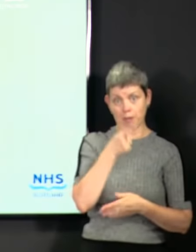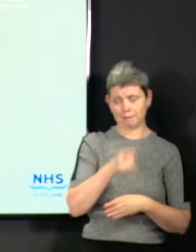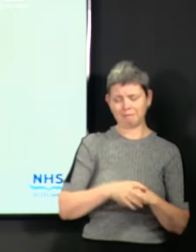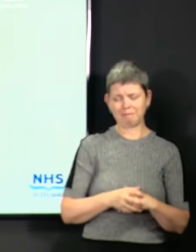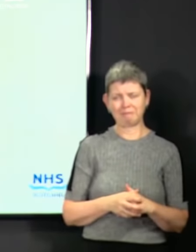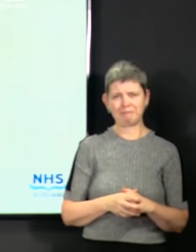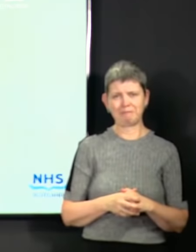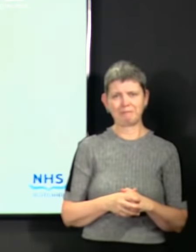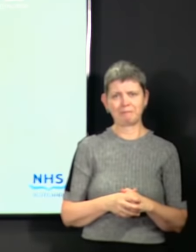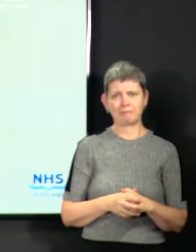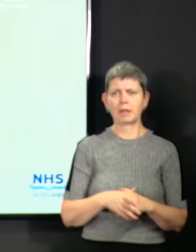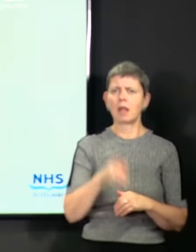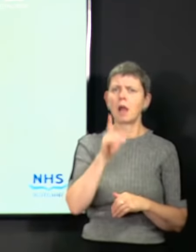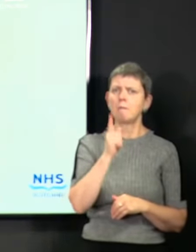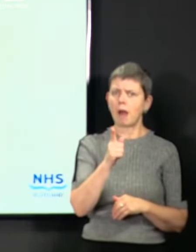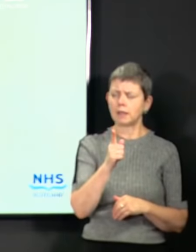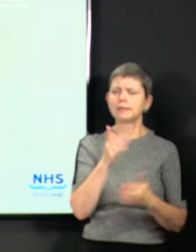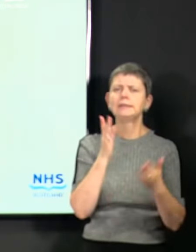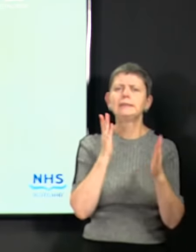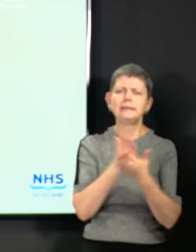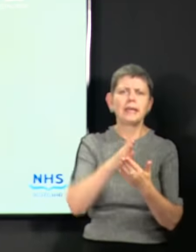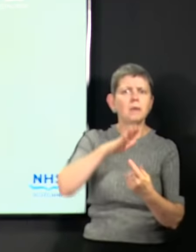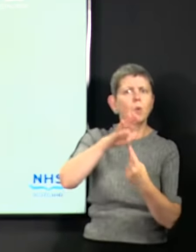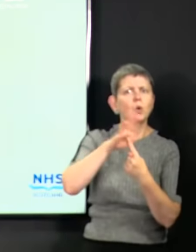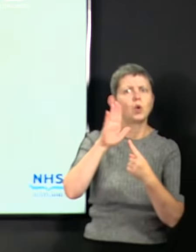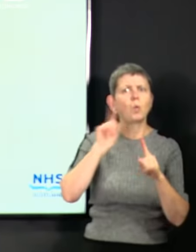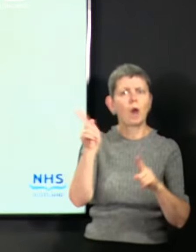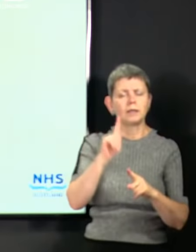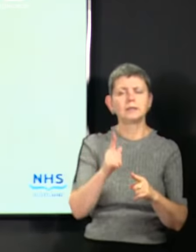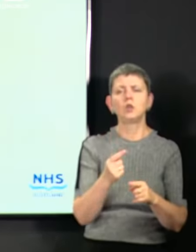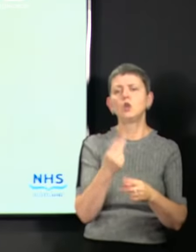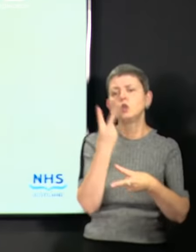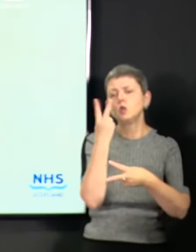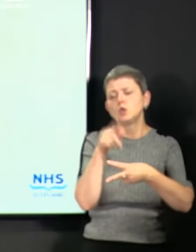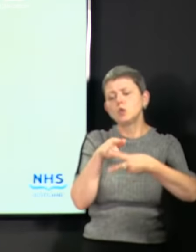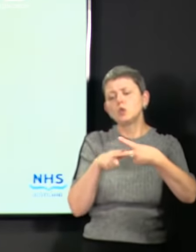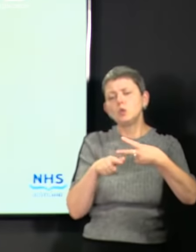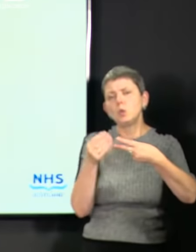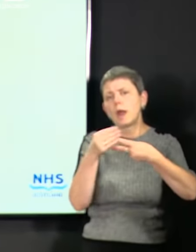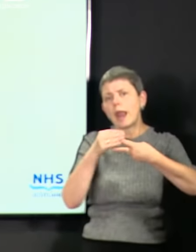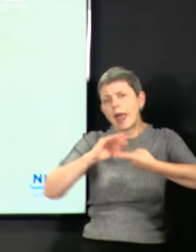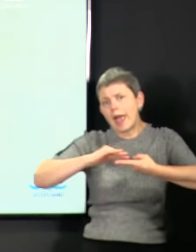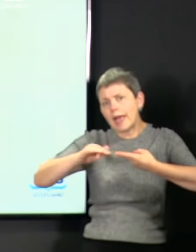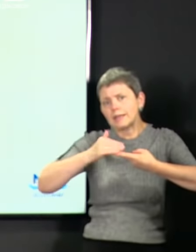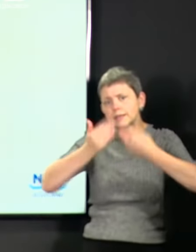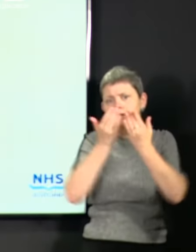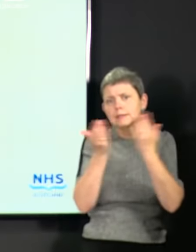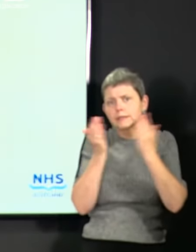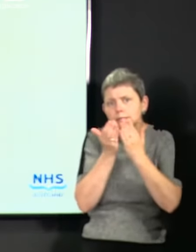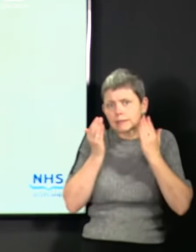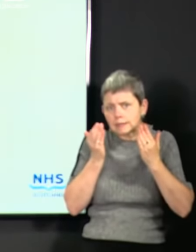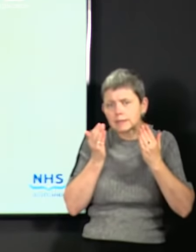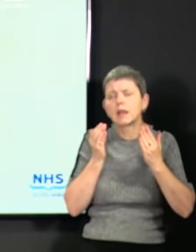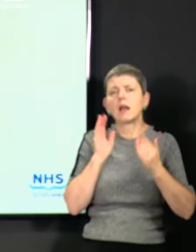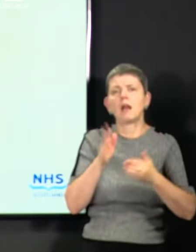The secret is to cover your nose and your mouth with two layers of fabric. That may be a scarf or a pashmina or